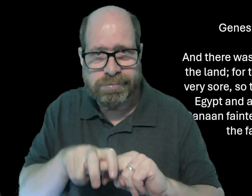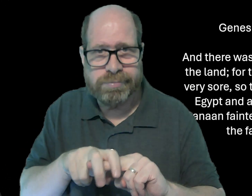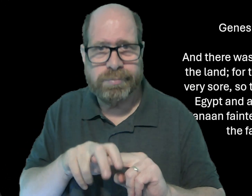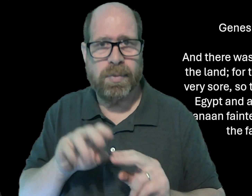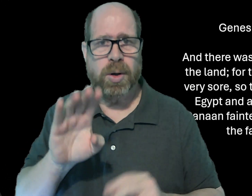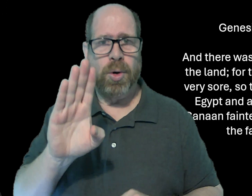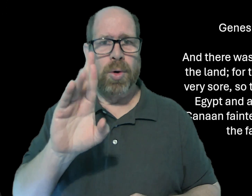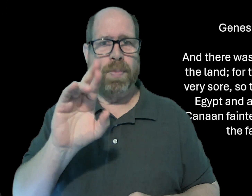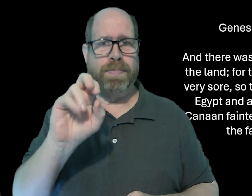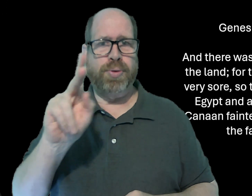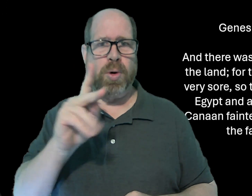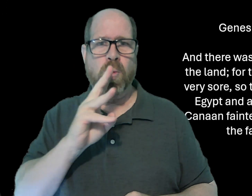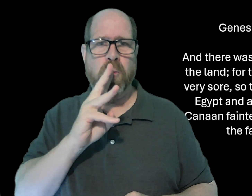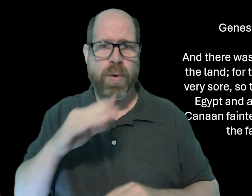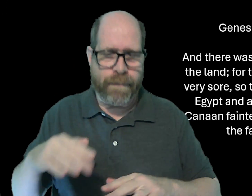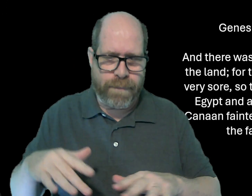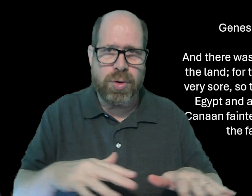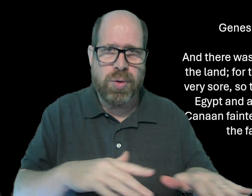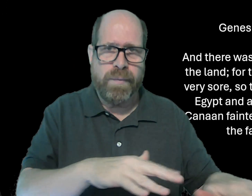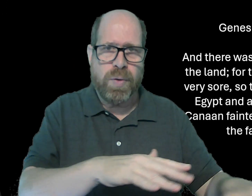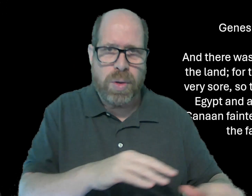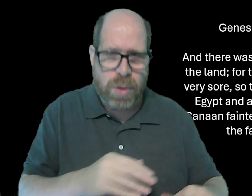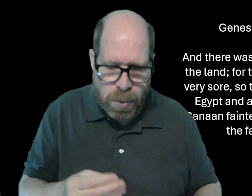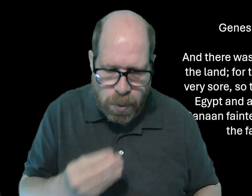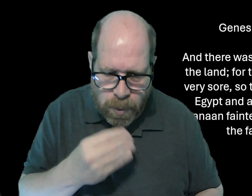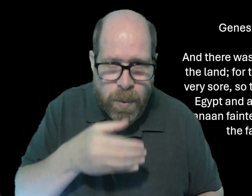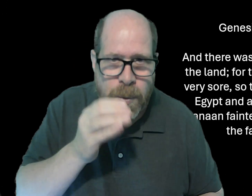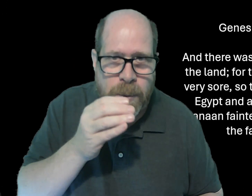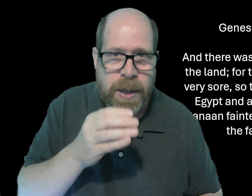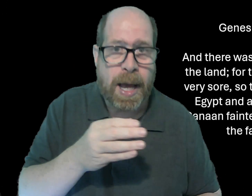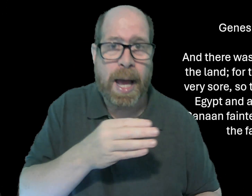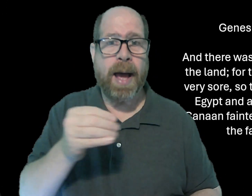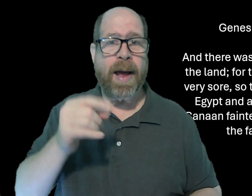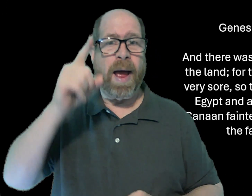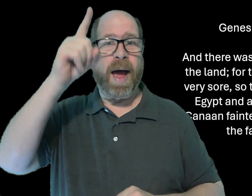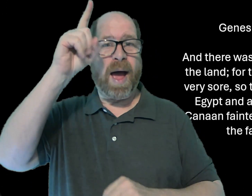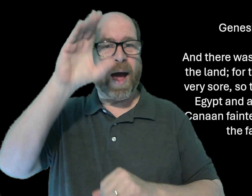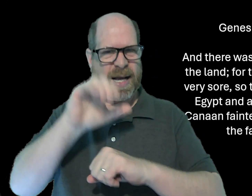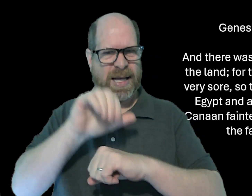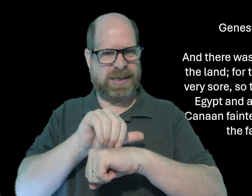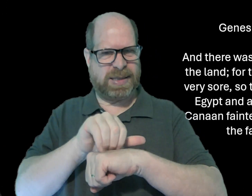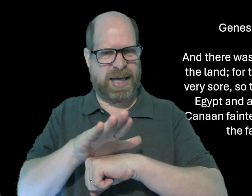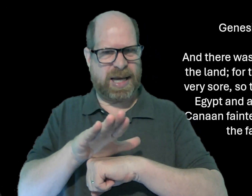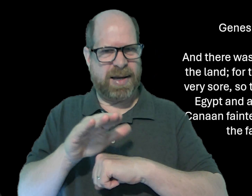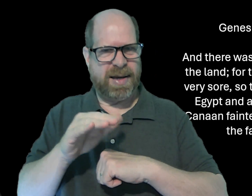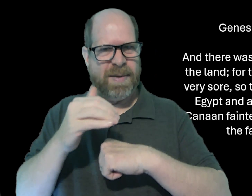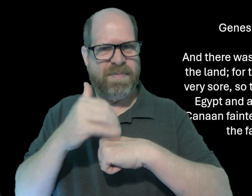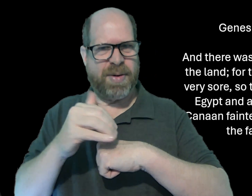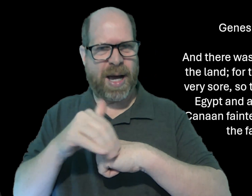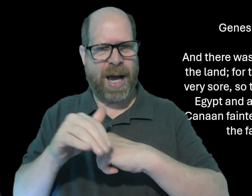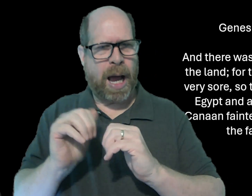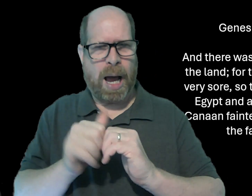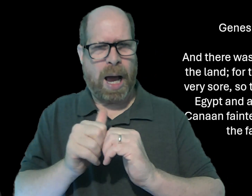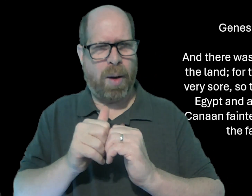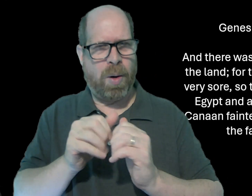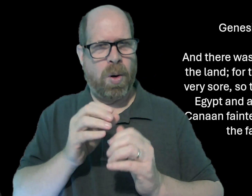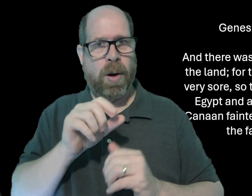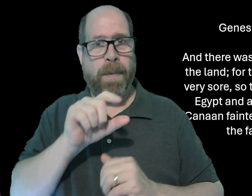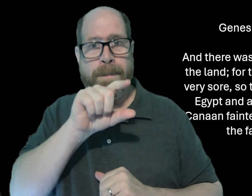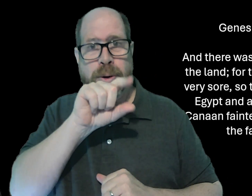Elijah sat near a brook of water, and he would drink from it. And God sent bread to him.